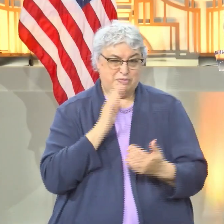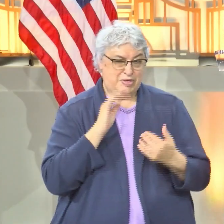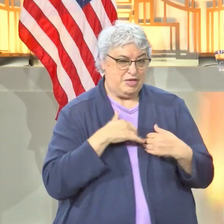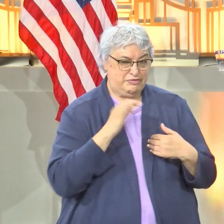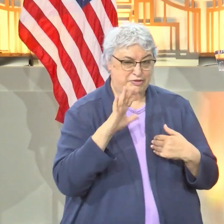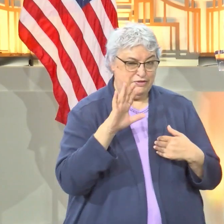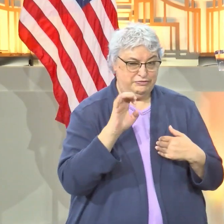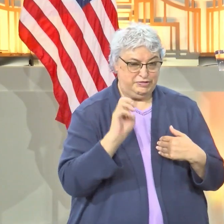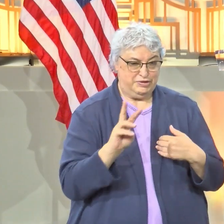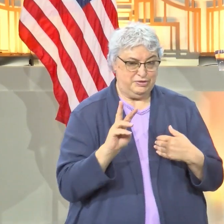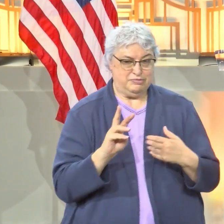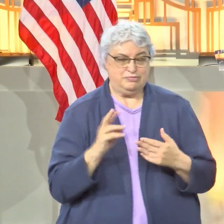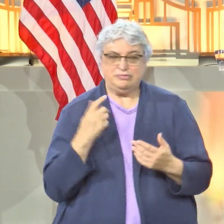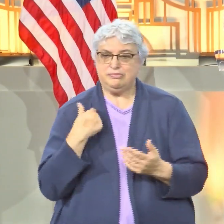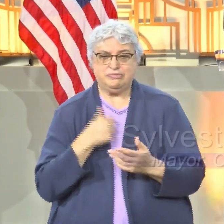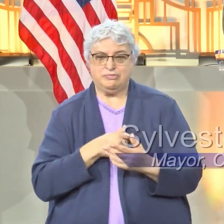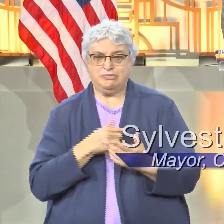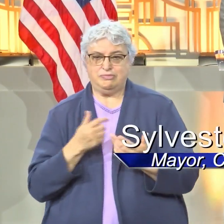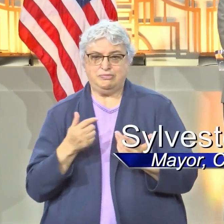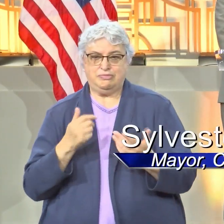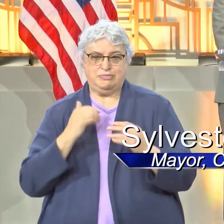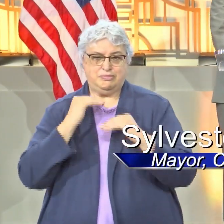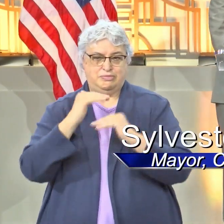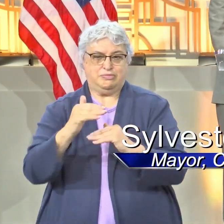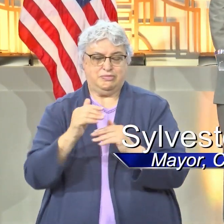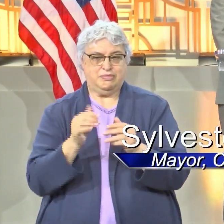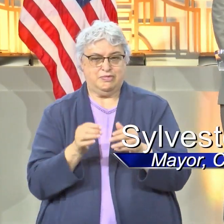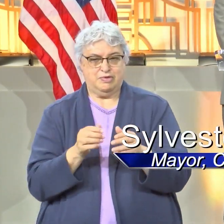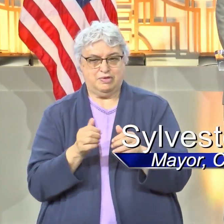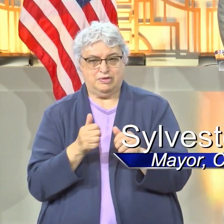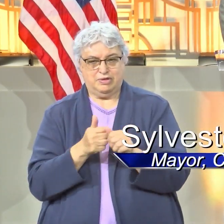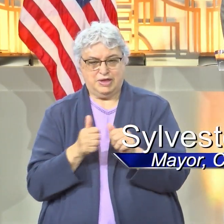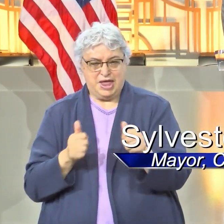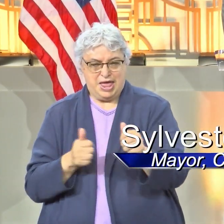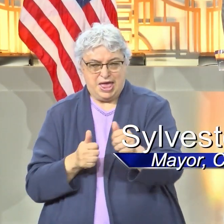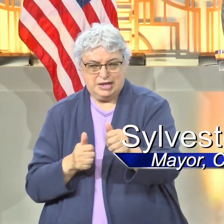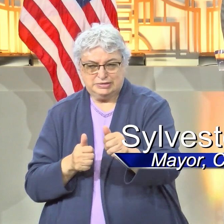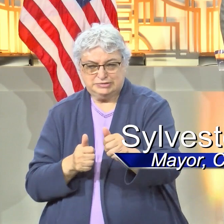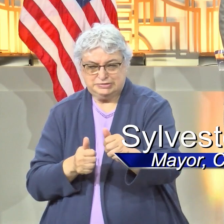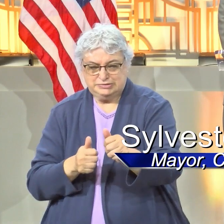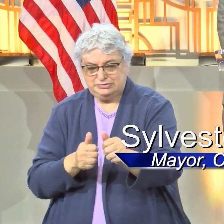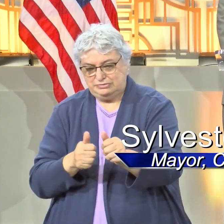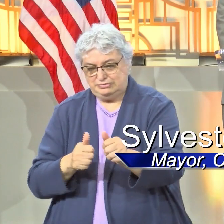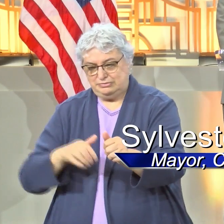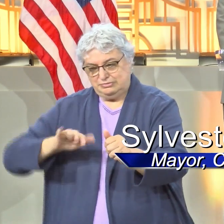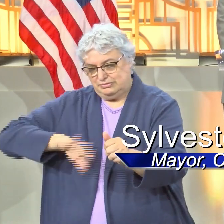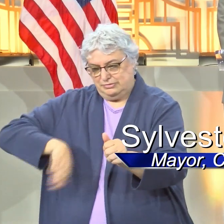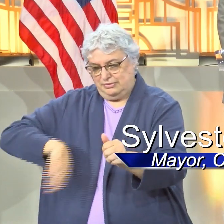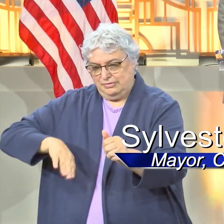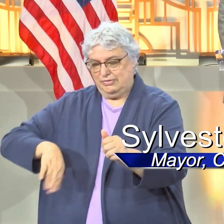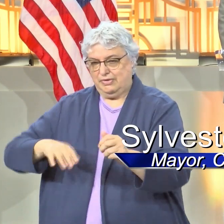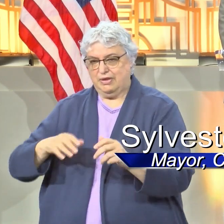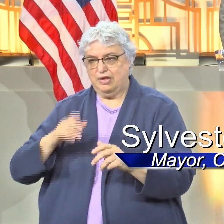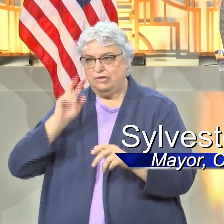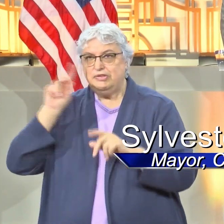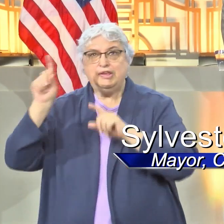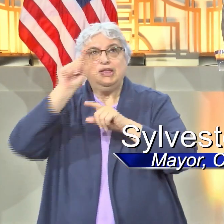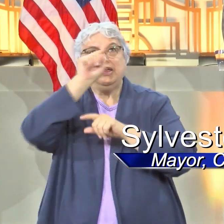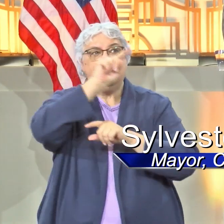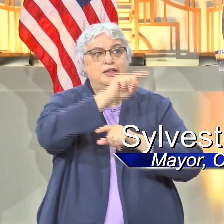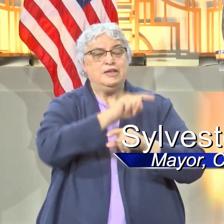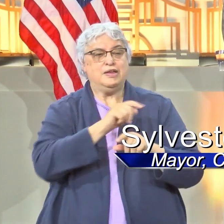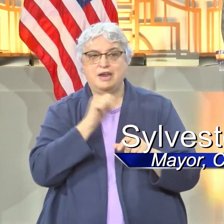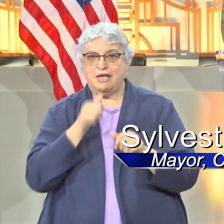Well right now we're trying to we're trying to stay ahead and that's why we're encouraging people to recognize what's taking place in other parts of the country